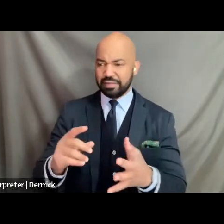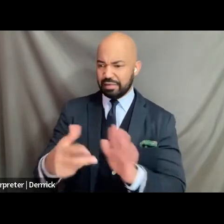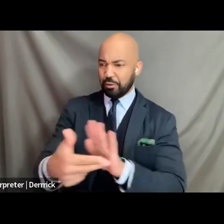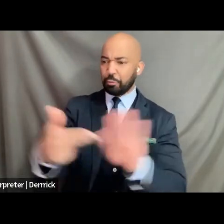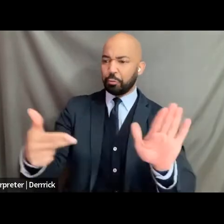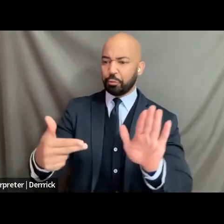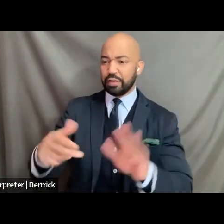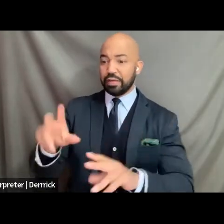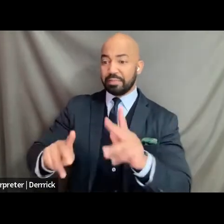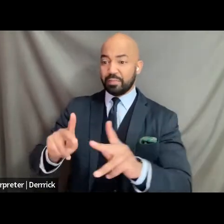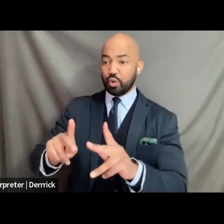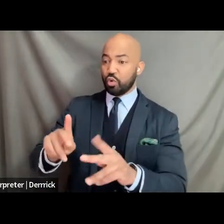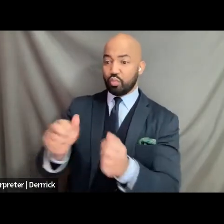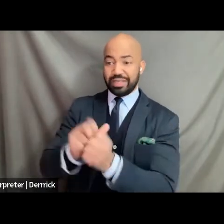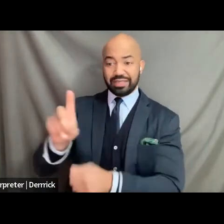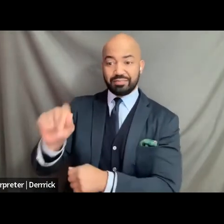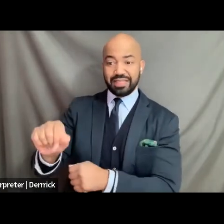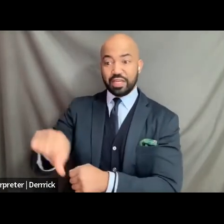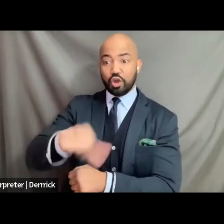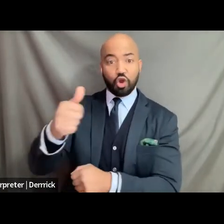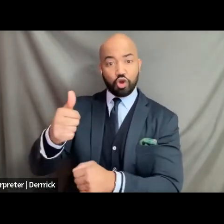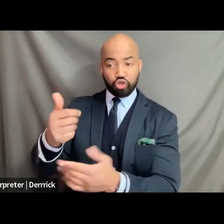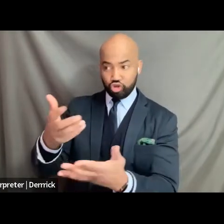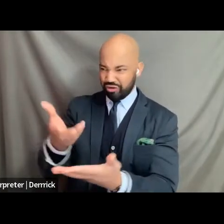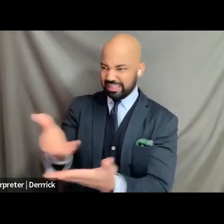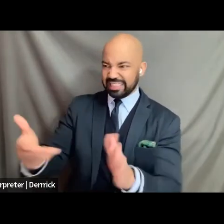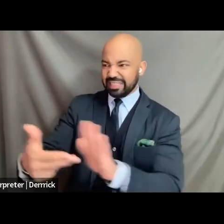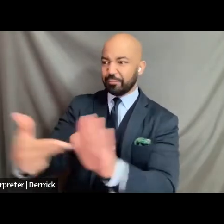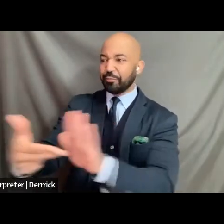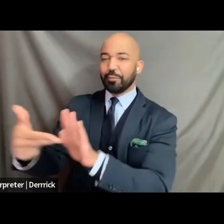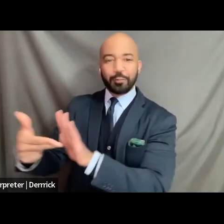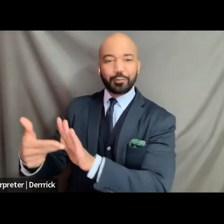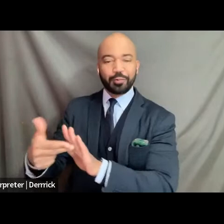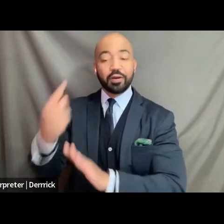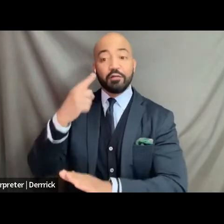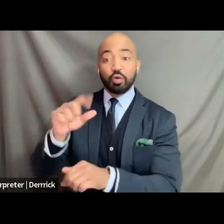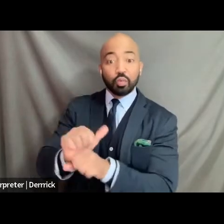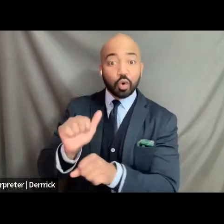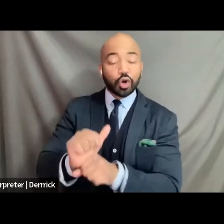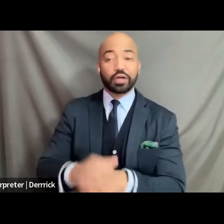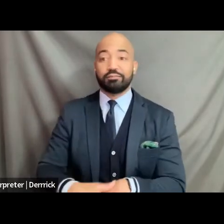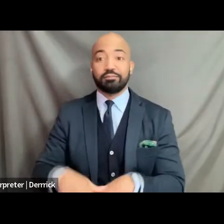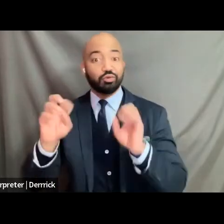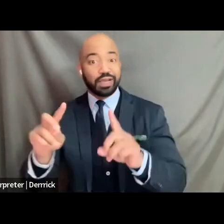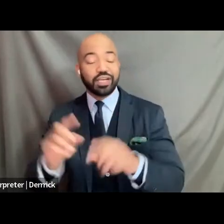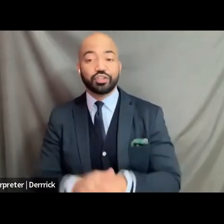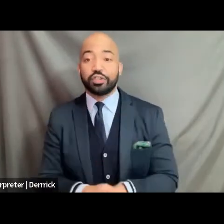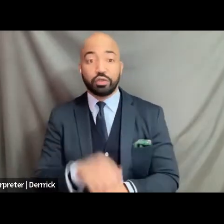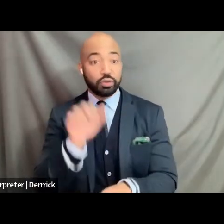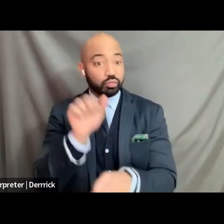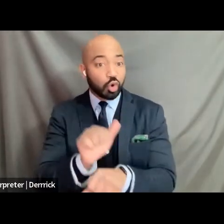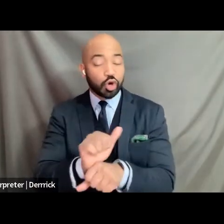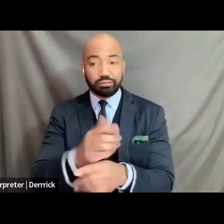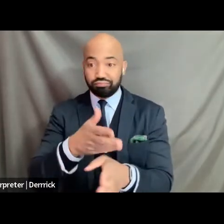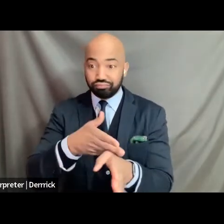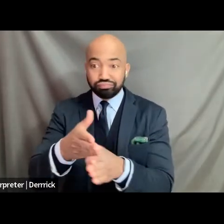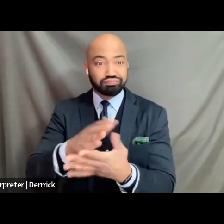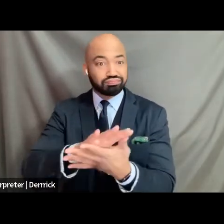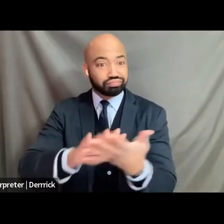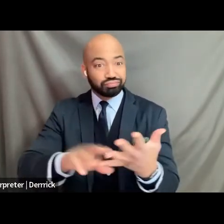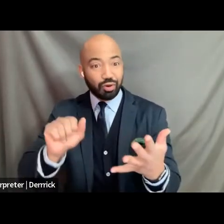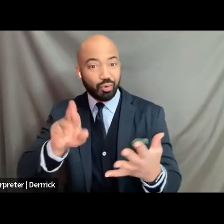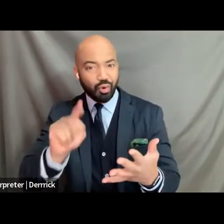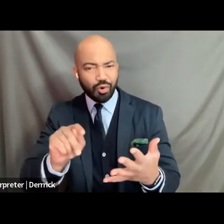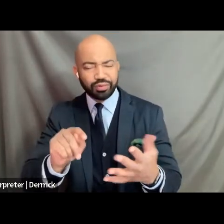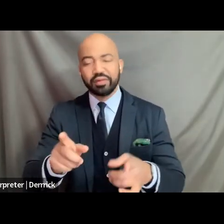school system in the in the workplace in the in creative spaces and i'm confident moving forward that